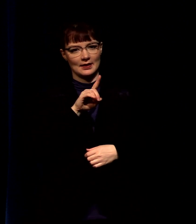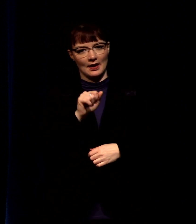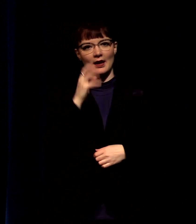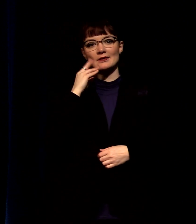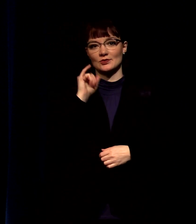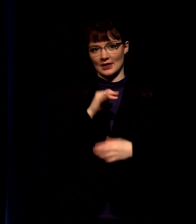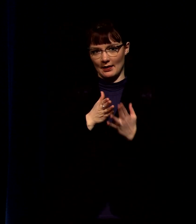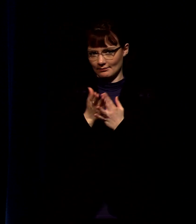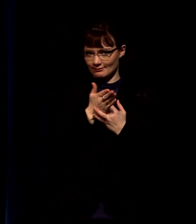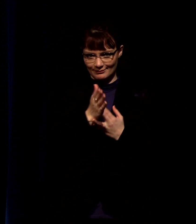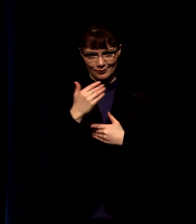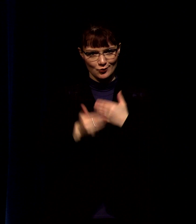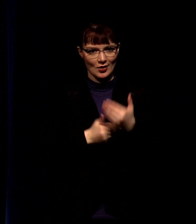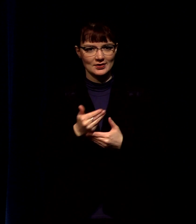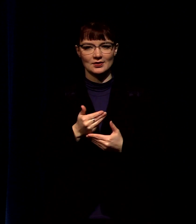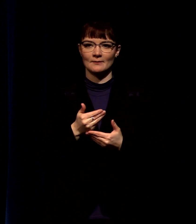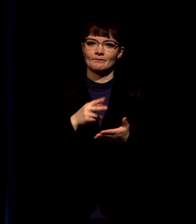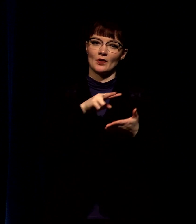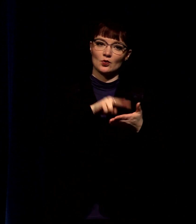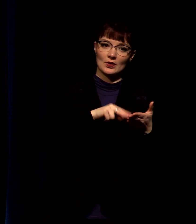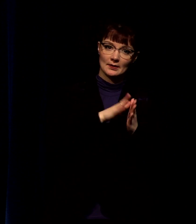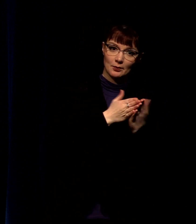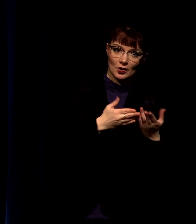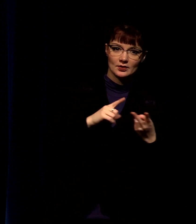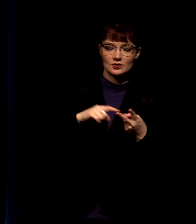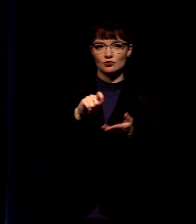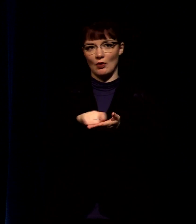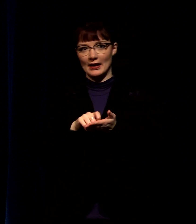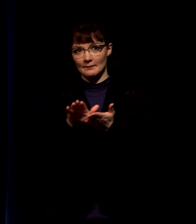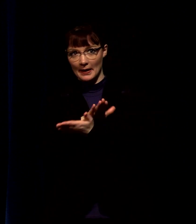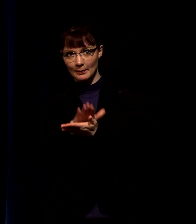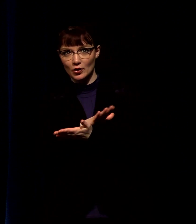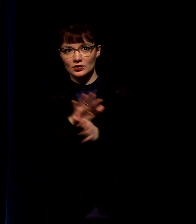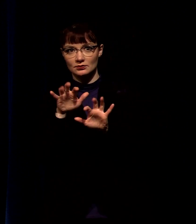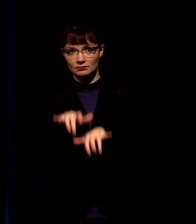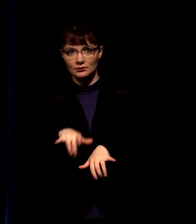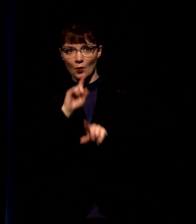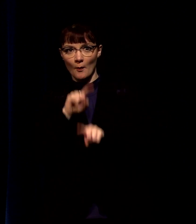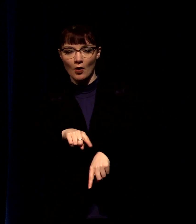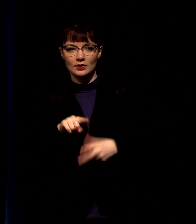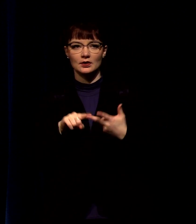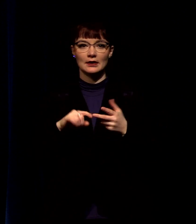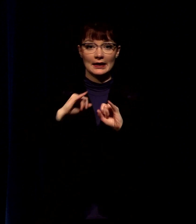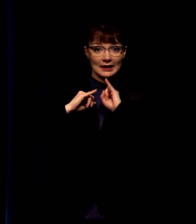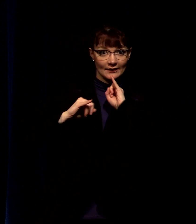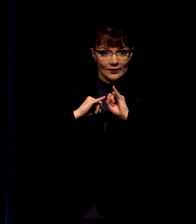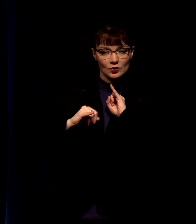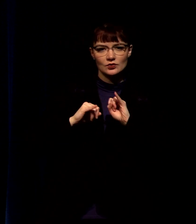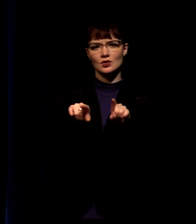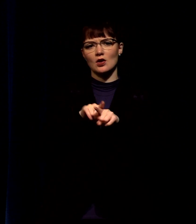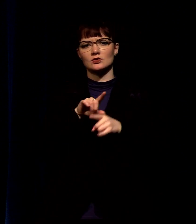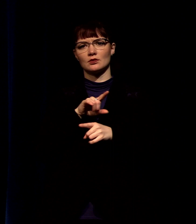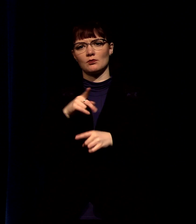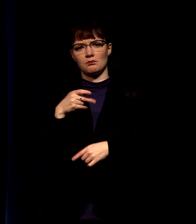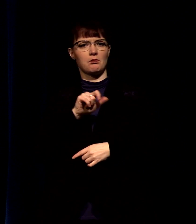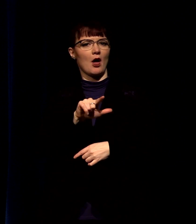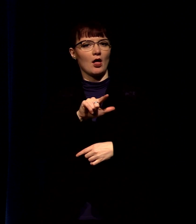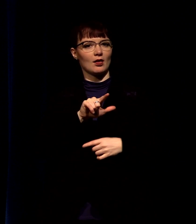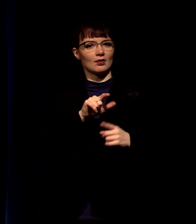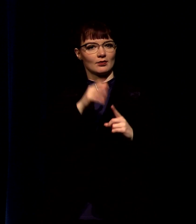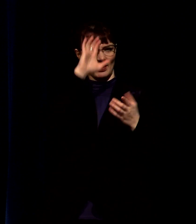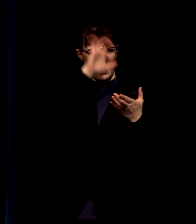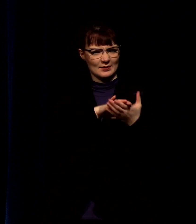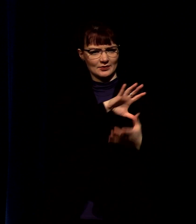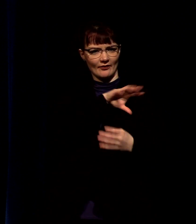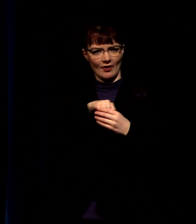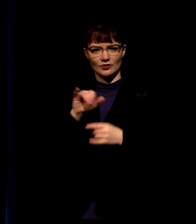process it involves uh reading of books writing of papers um being interviewed and paul has also participated in that profit process